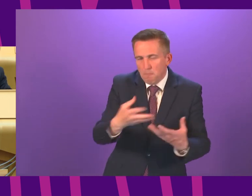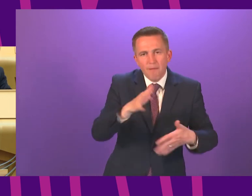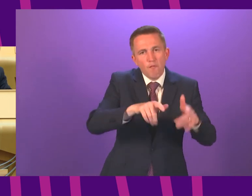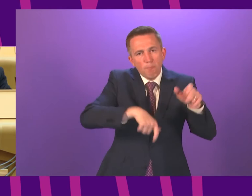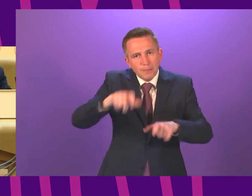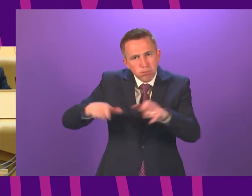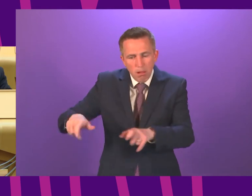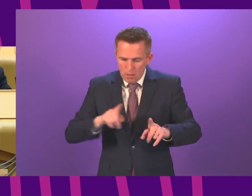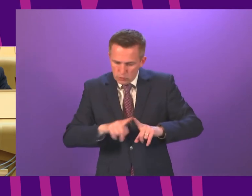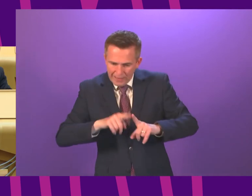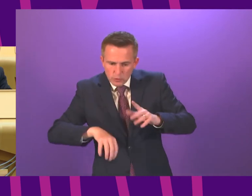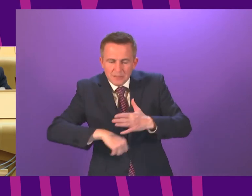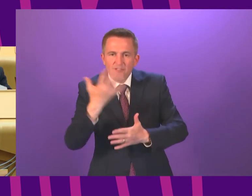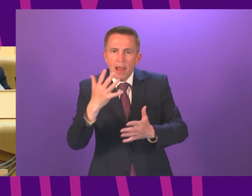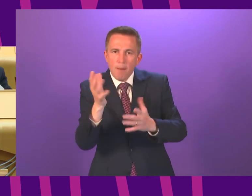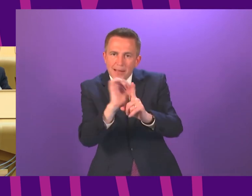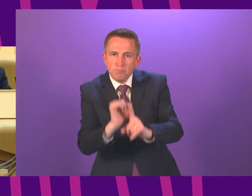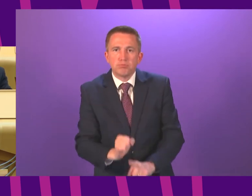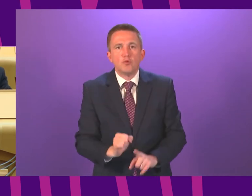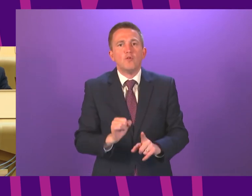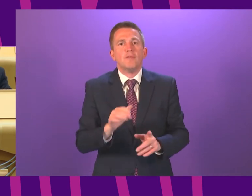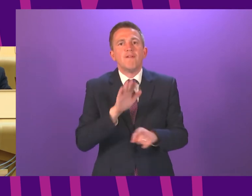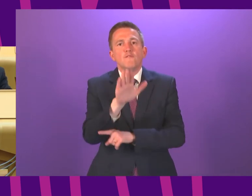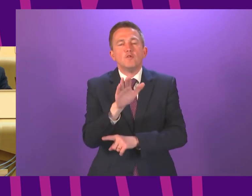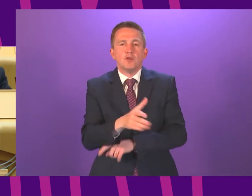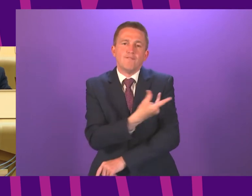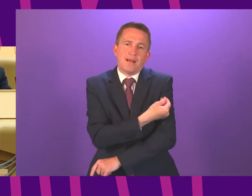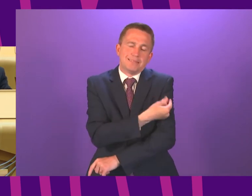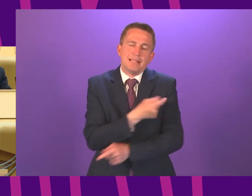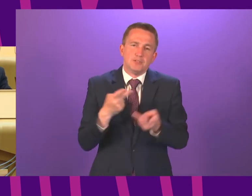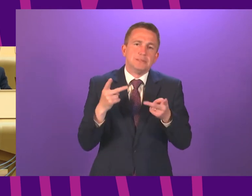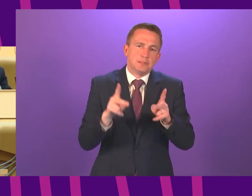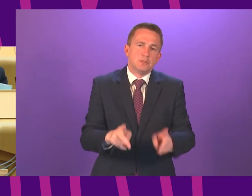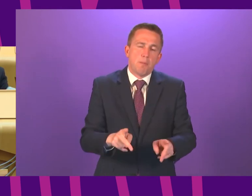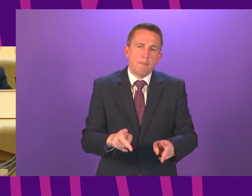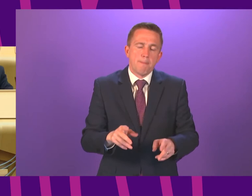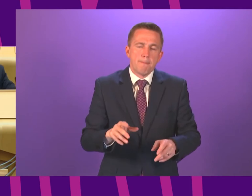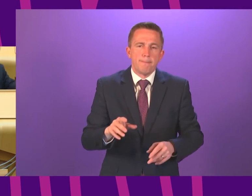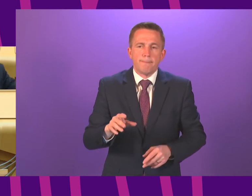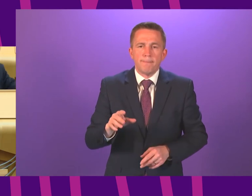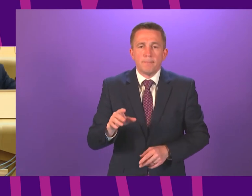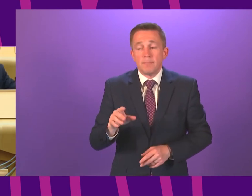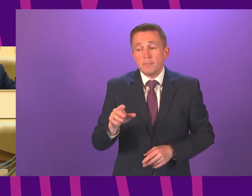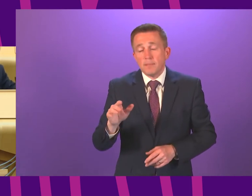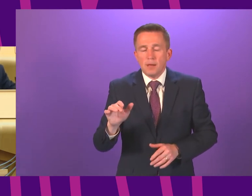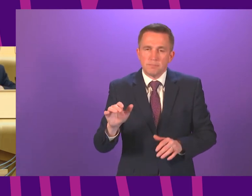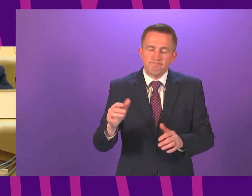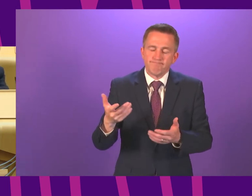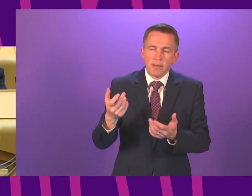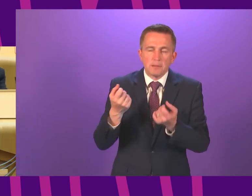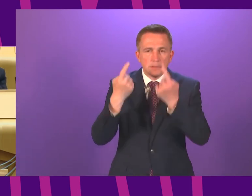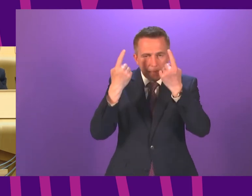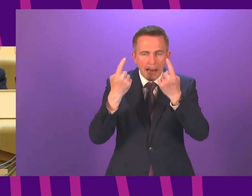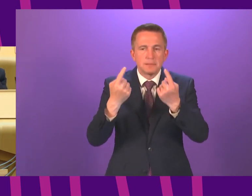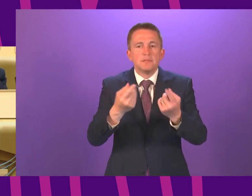evolve and develop the system in future if we have not been able to do that as we go along but I notwithstanding the